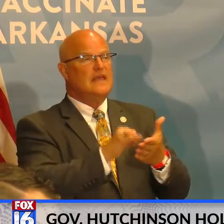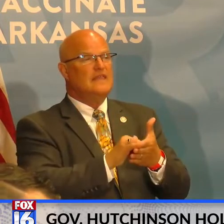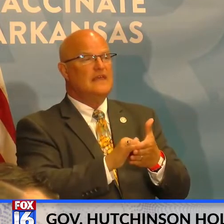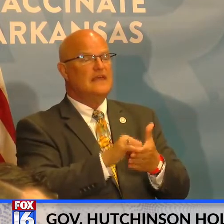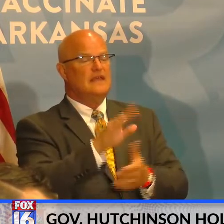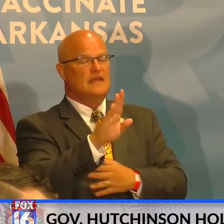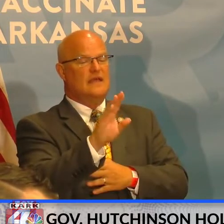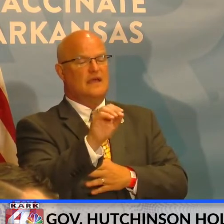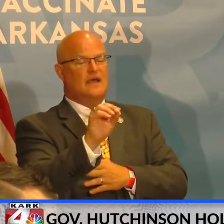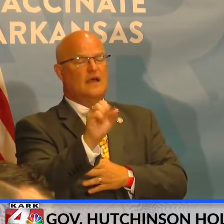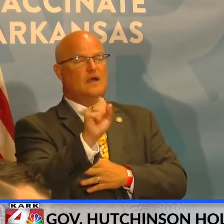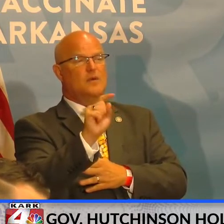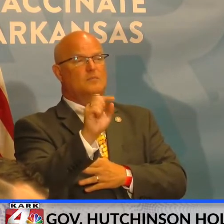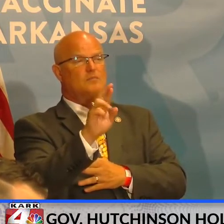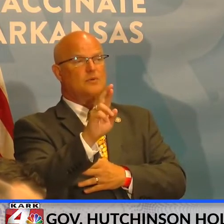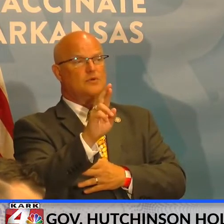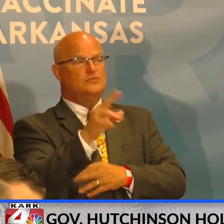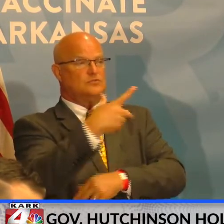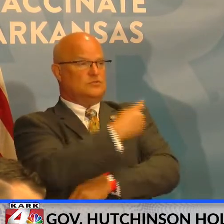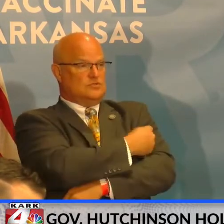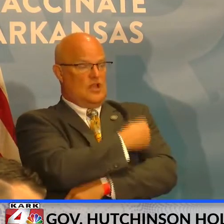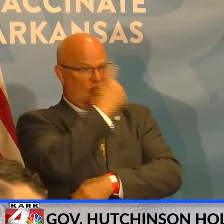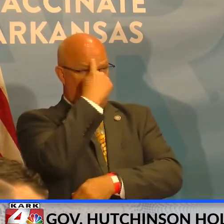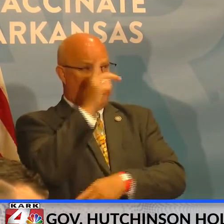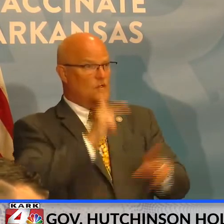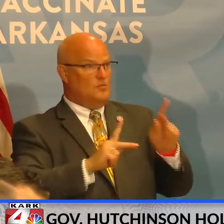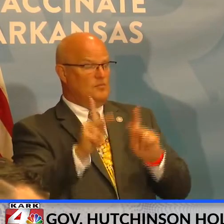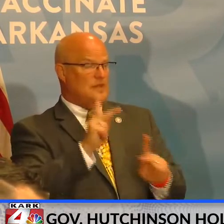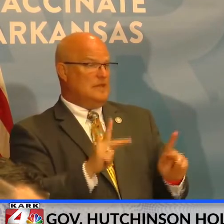booster shot for everyone that